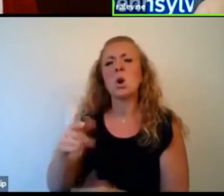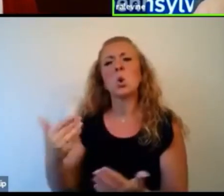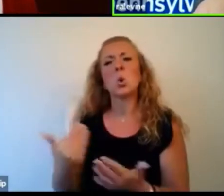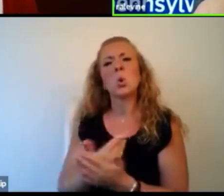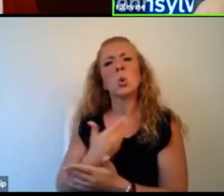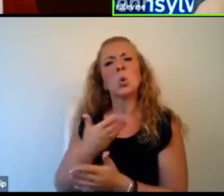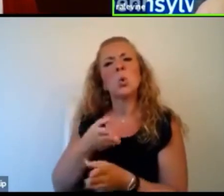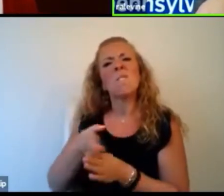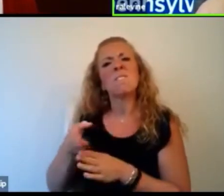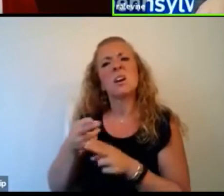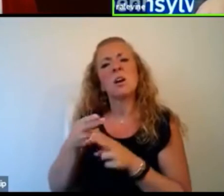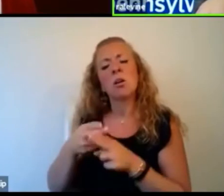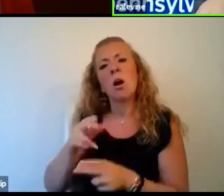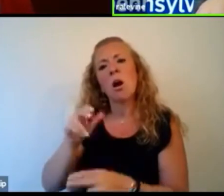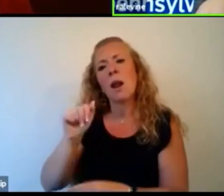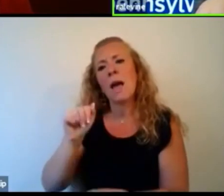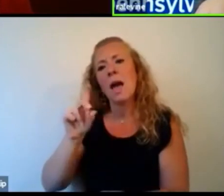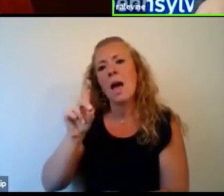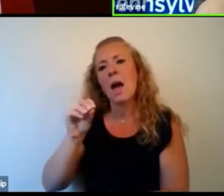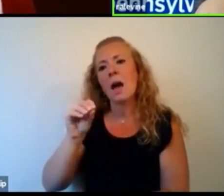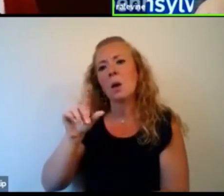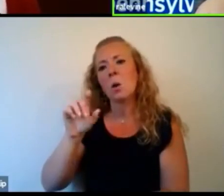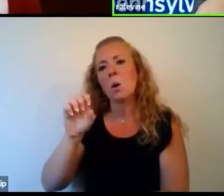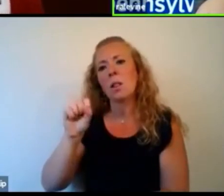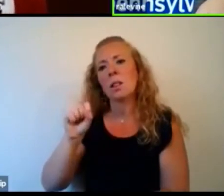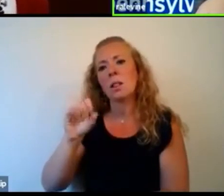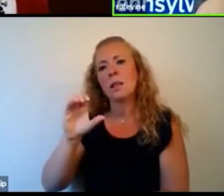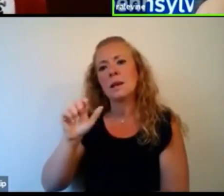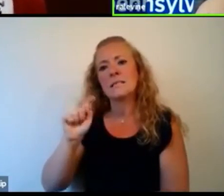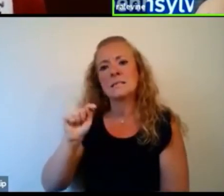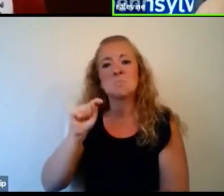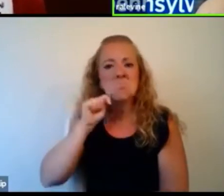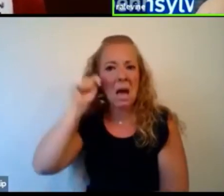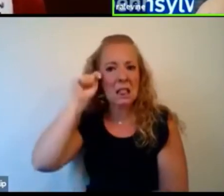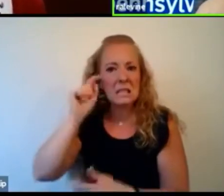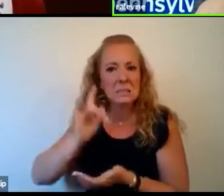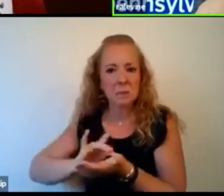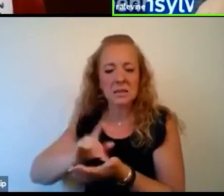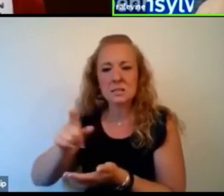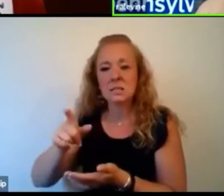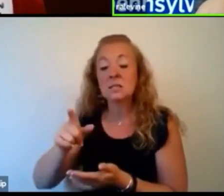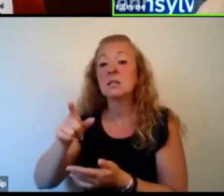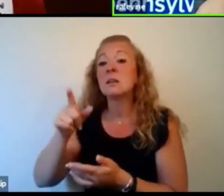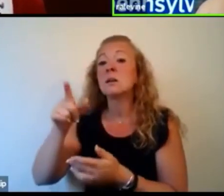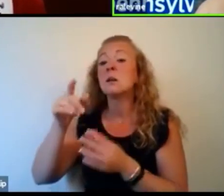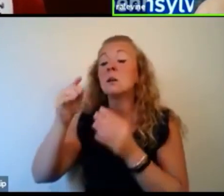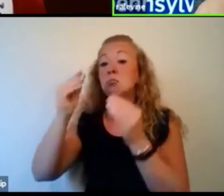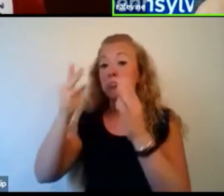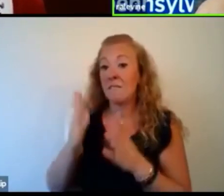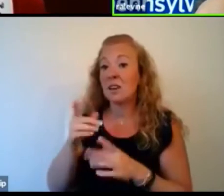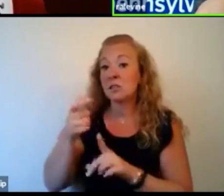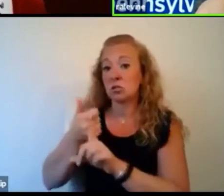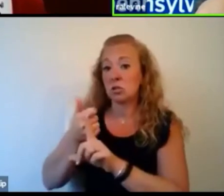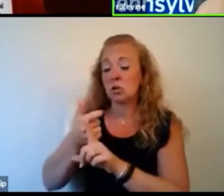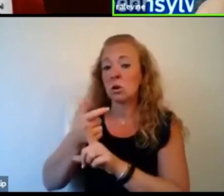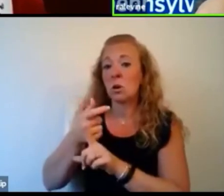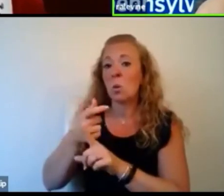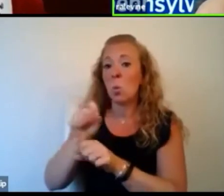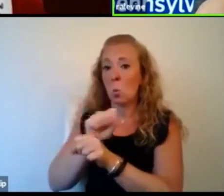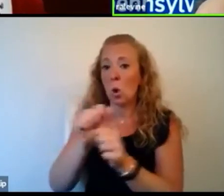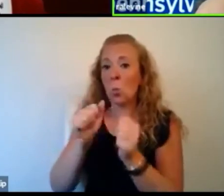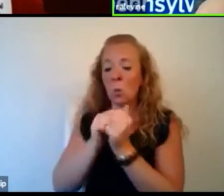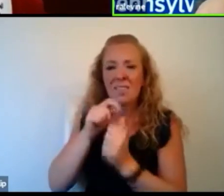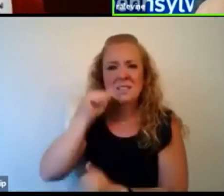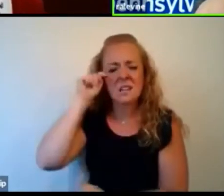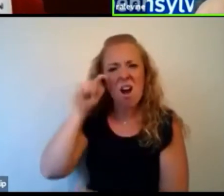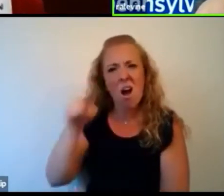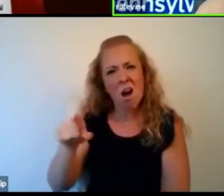adolescent medicine. There was a professor there who was actually a clinician, primarily a clinician, um, who was seeing teenagers. I thought that was just